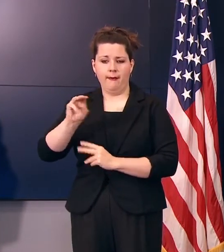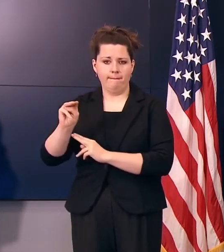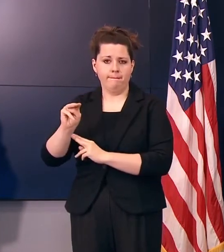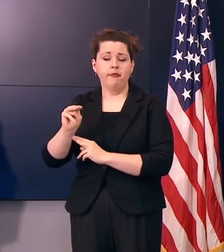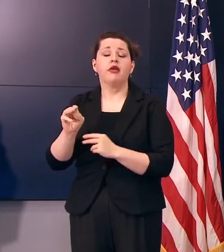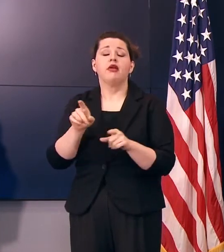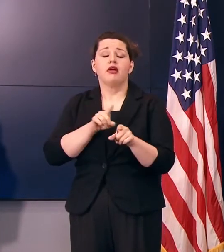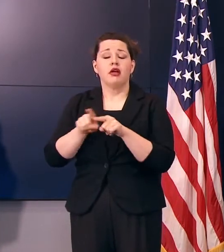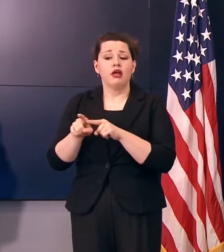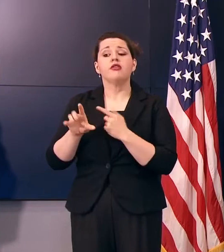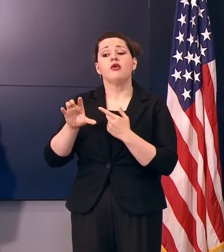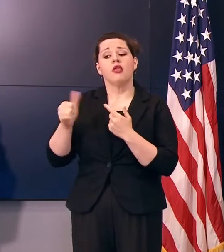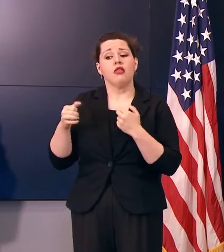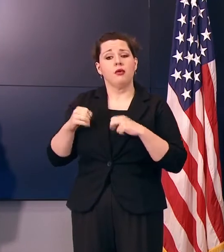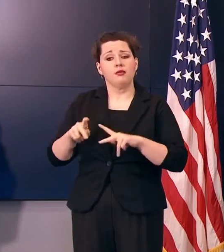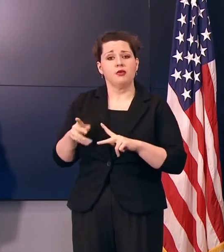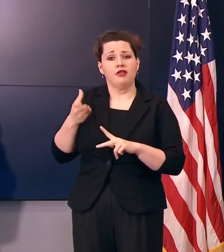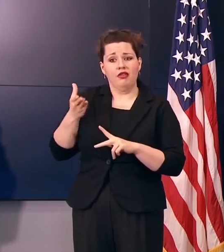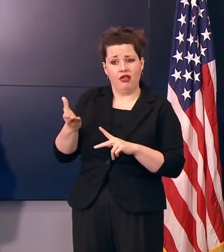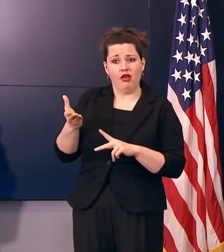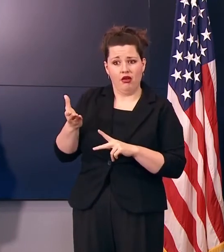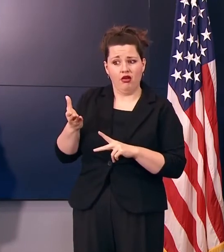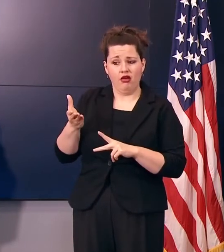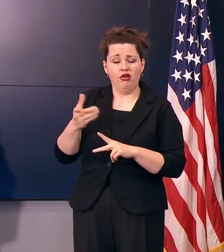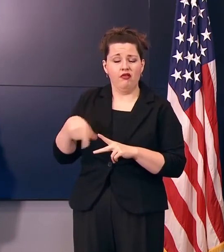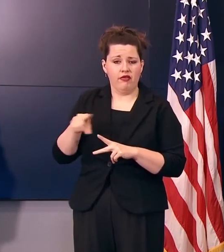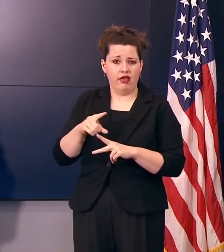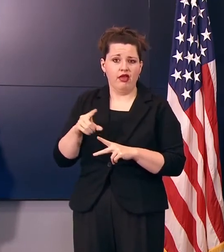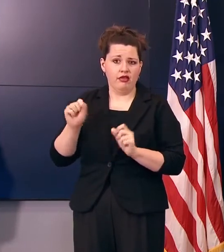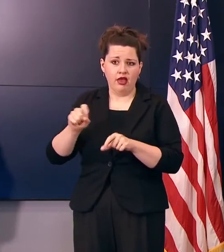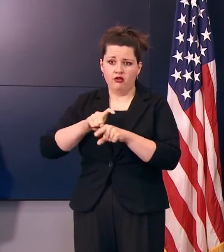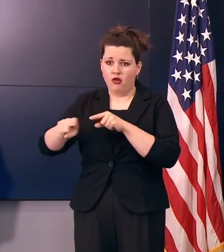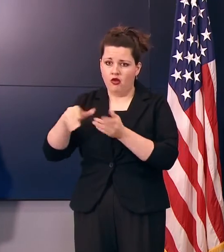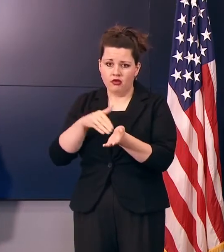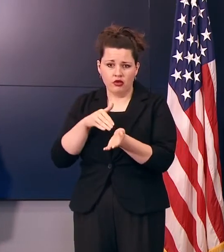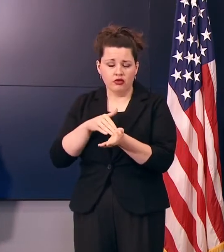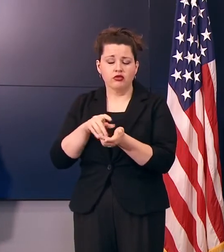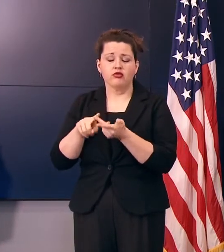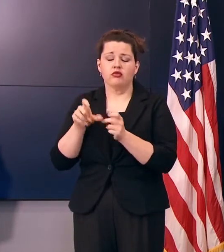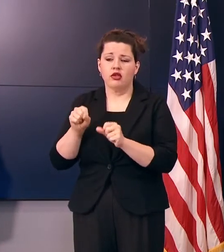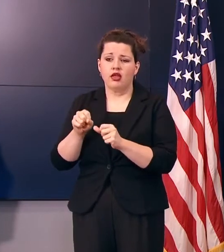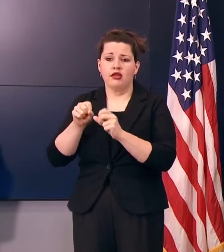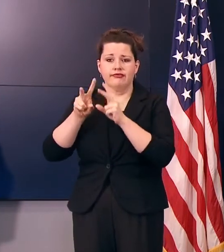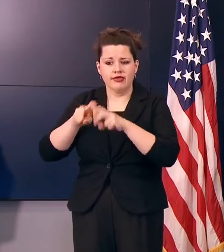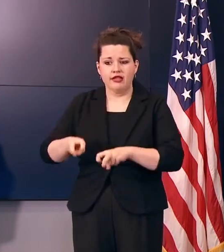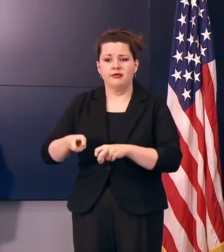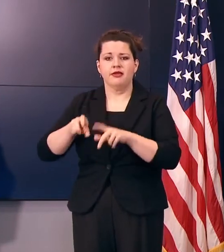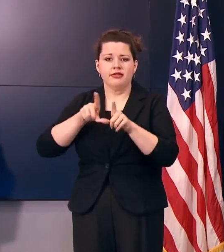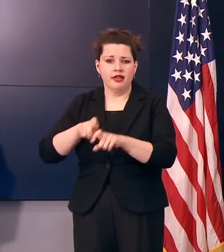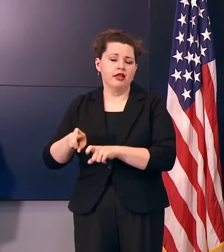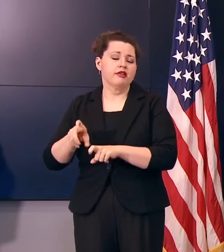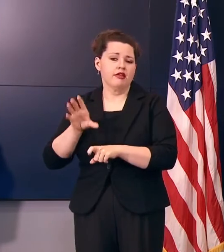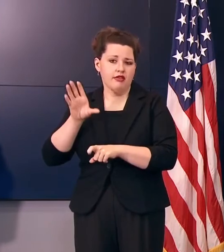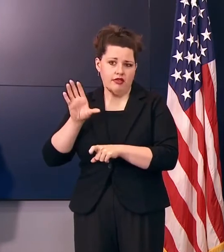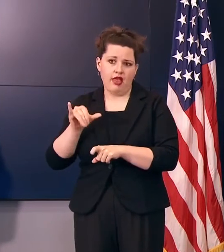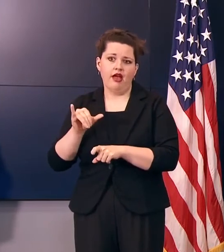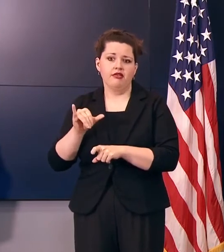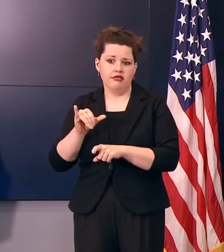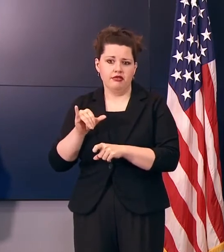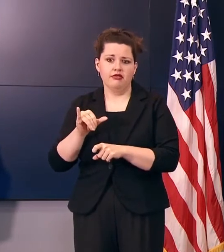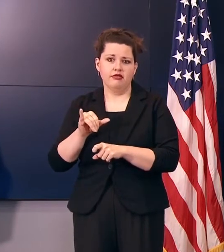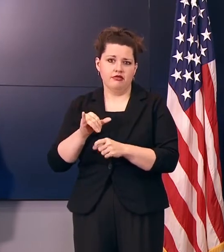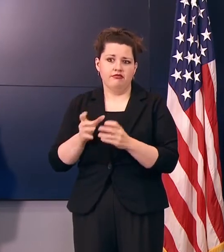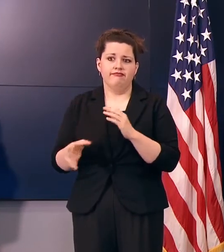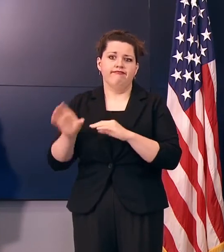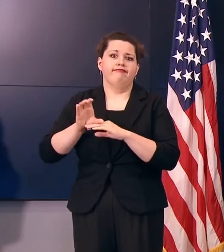opportunities that Iowans in that area have to call a physician and go through the assessment and get a test. So that would be on top of